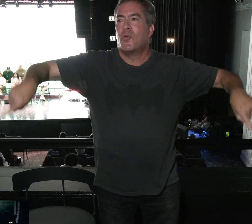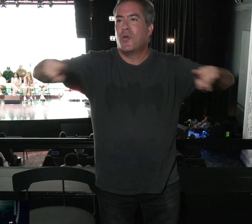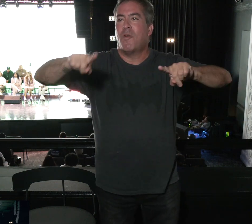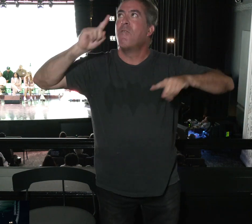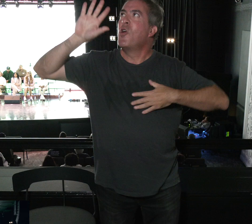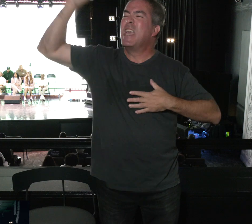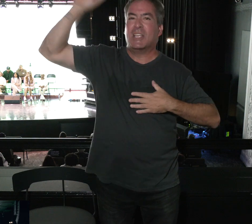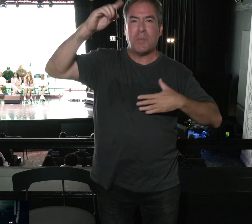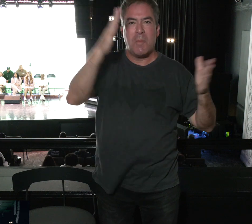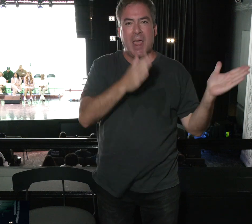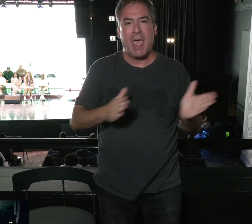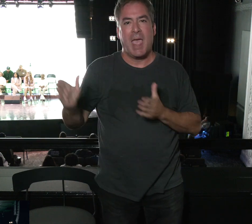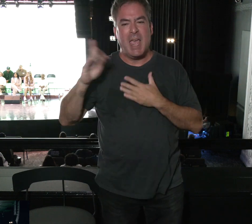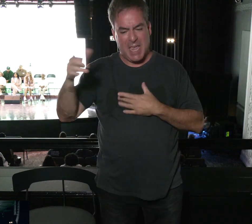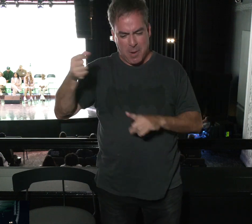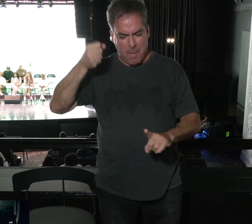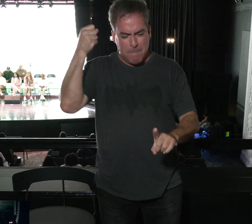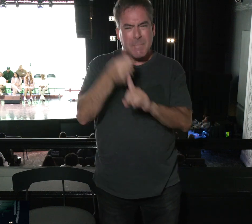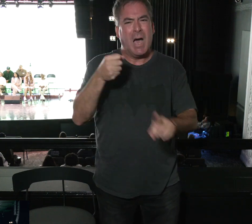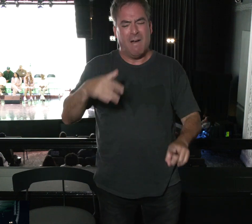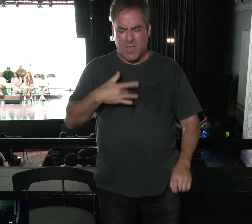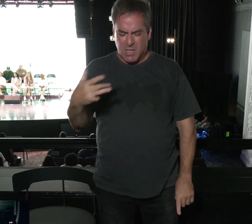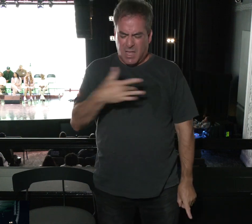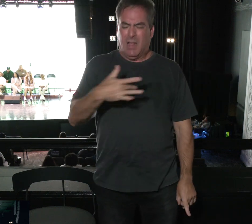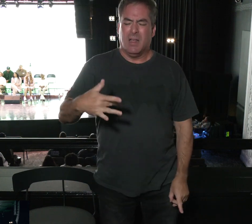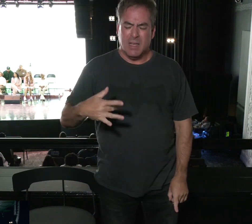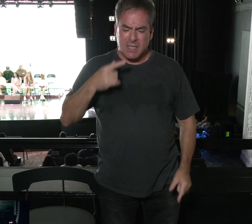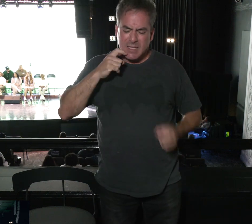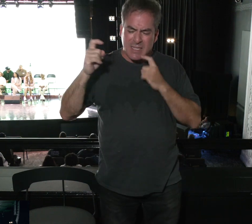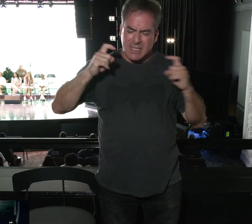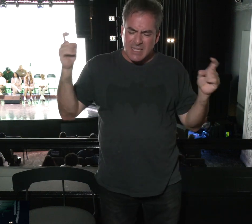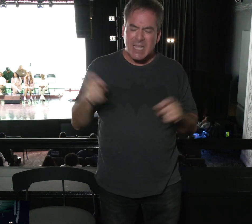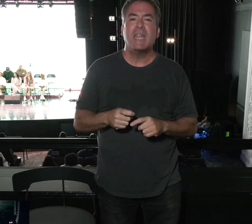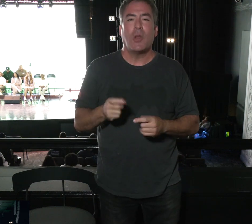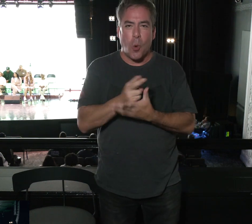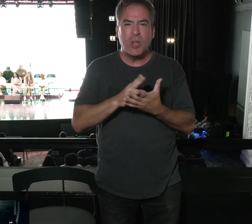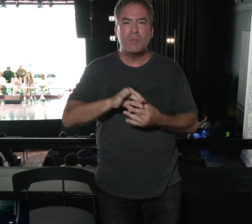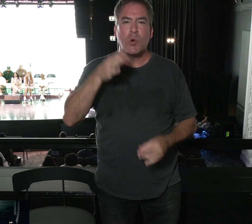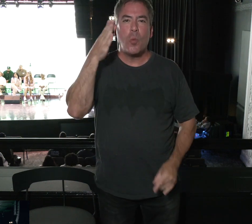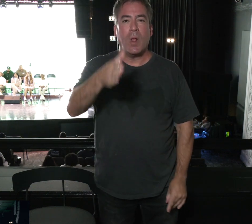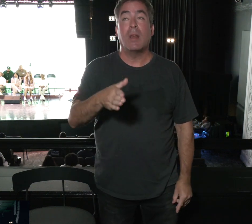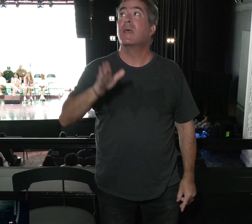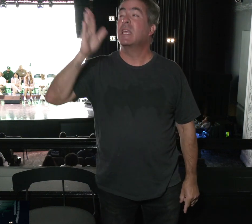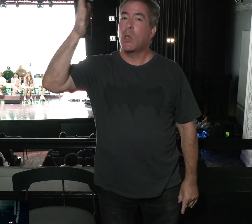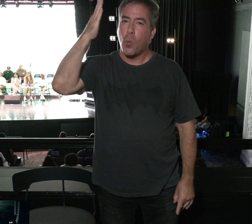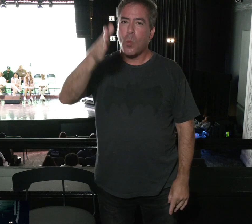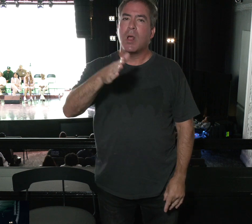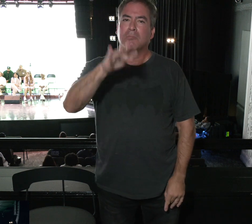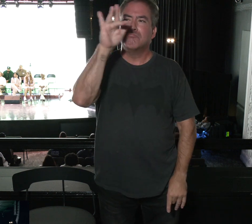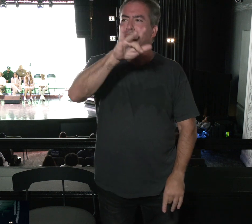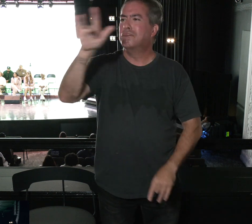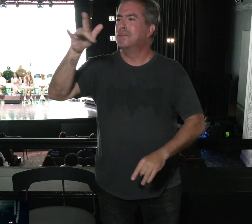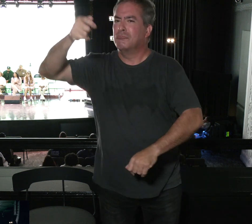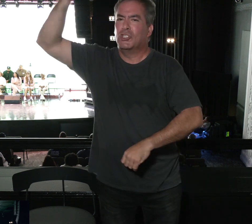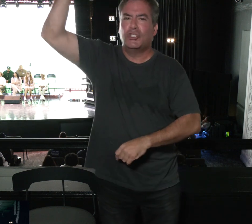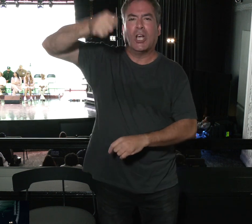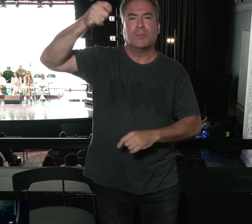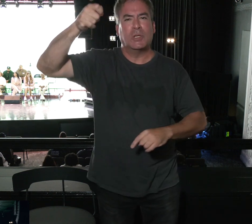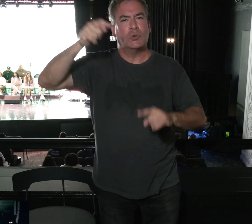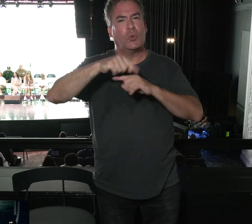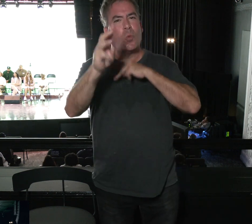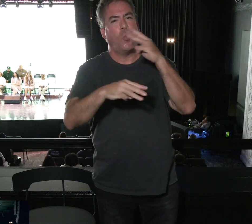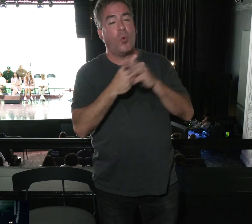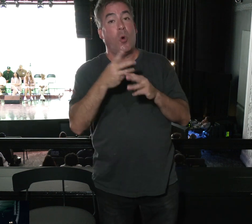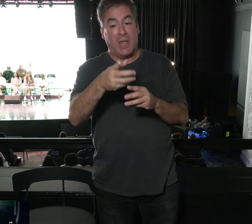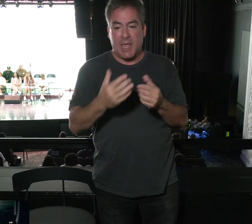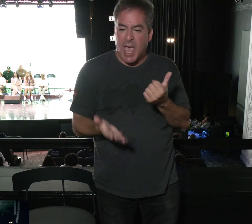the will of God. He convicts us of sin, John 16, and when he has come, he will convict the world of sin and of righteousness and of judgment. He